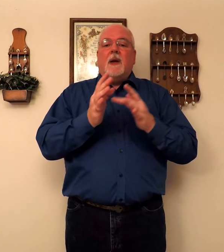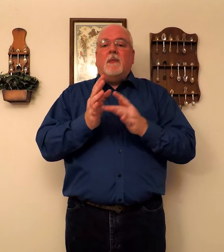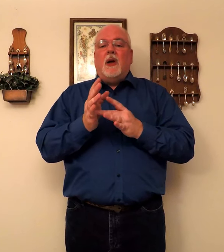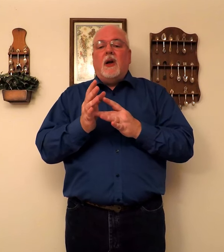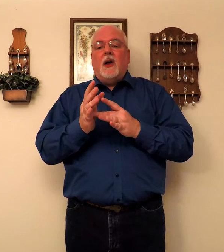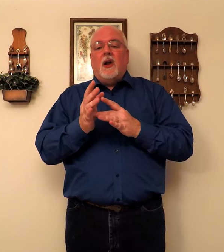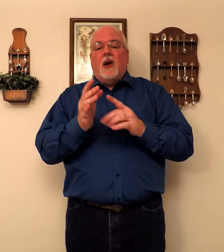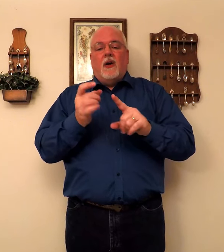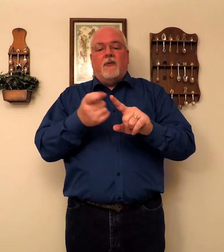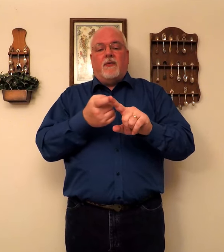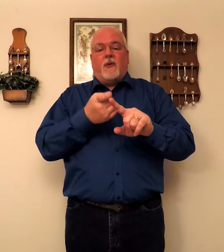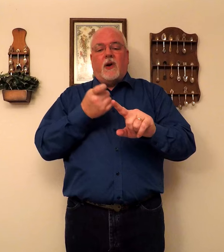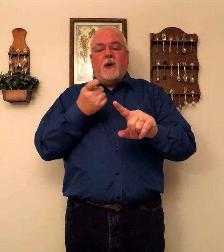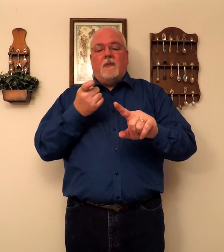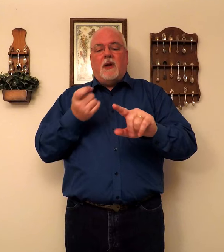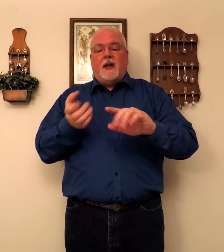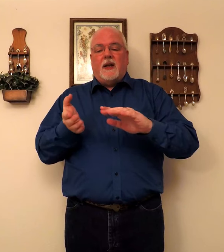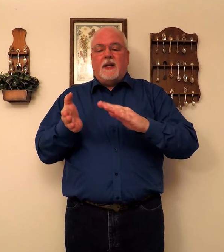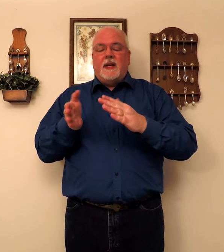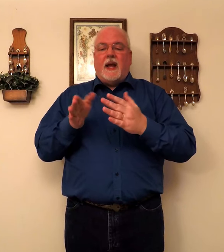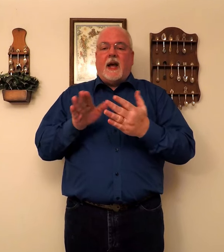from death.